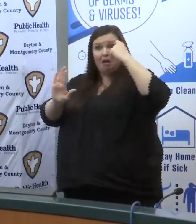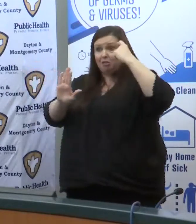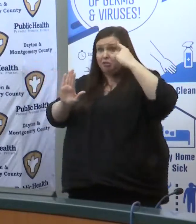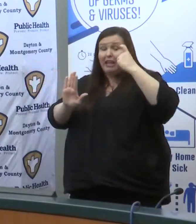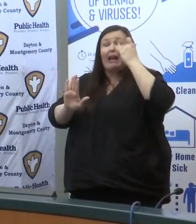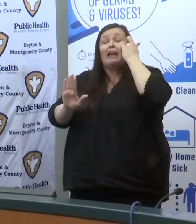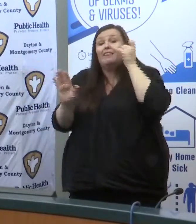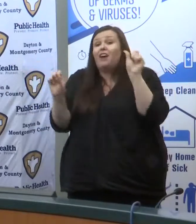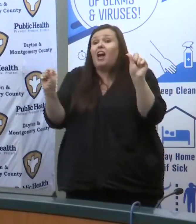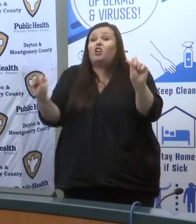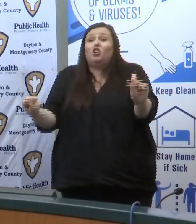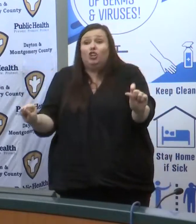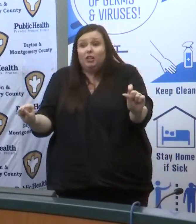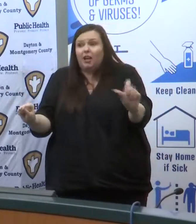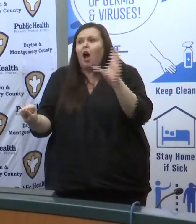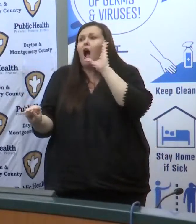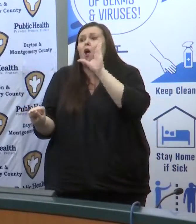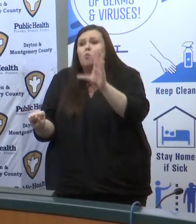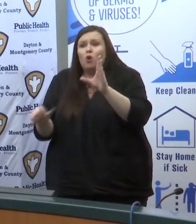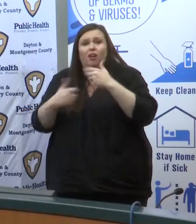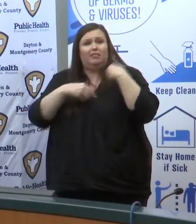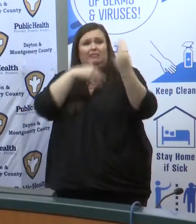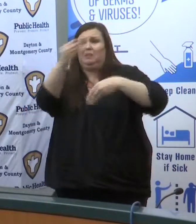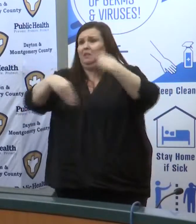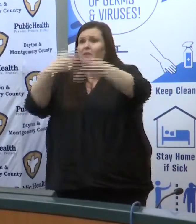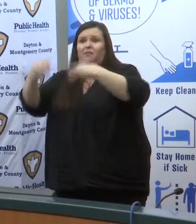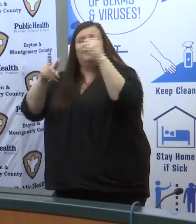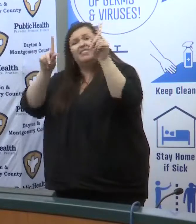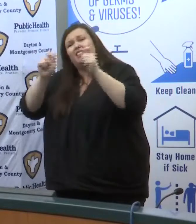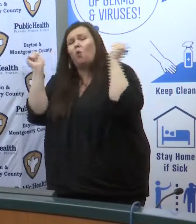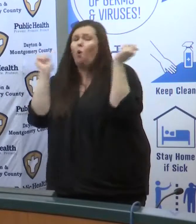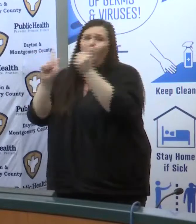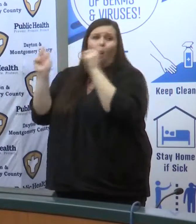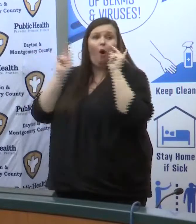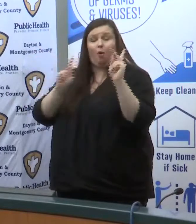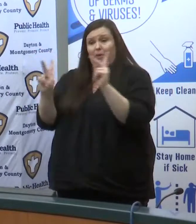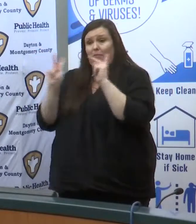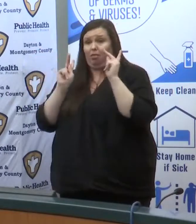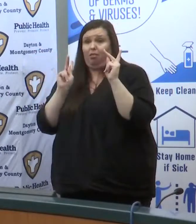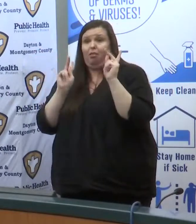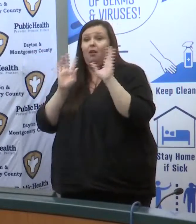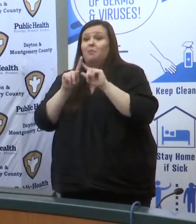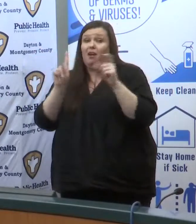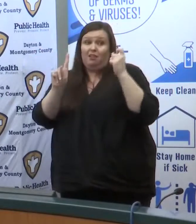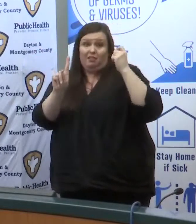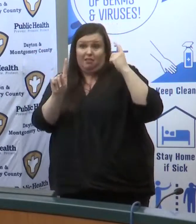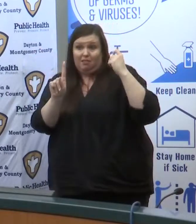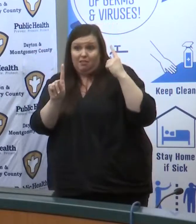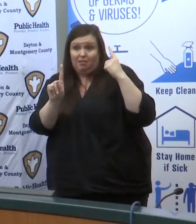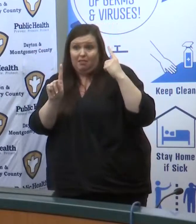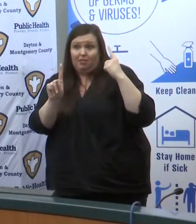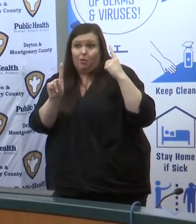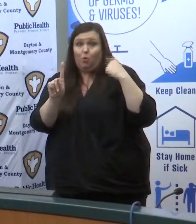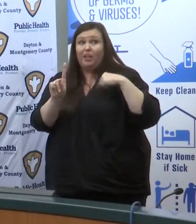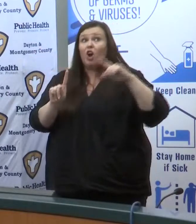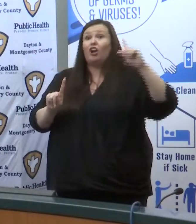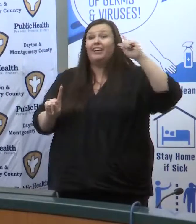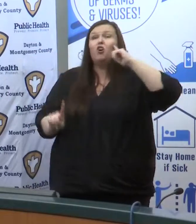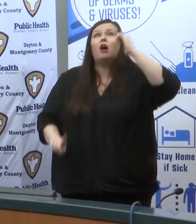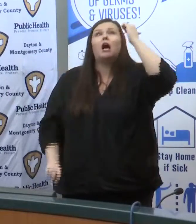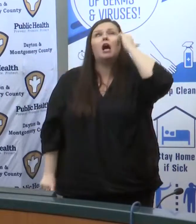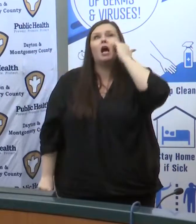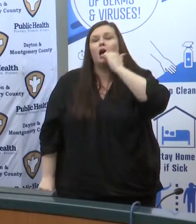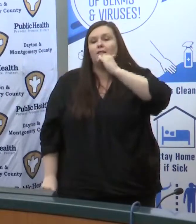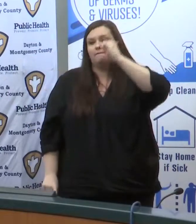way and I could do it we would test everybody because there would be benefits to that but the reality is even though we're hearing each and every day